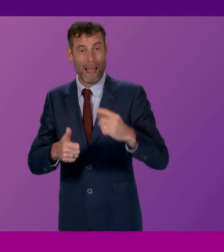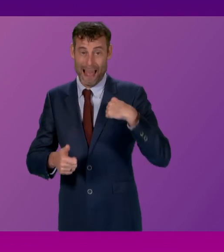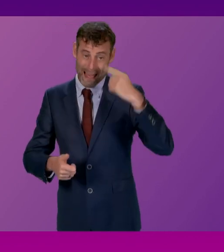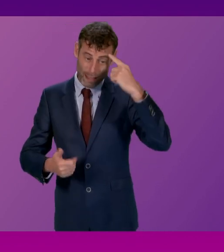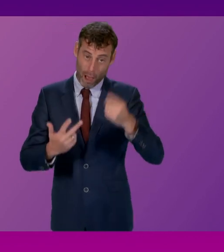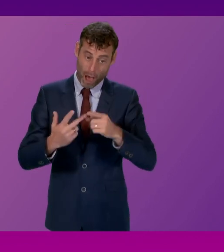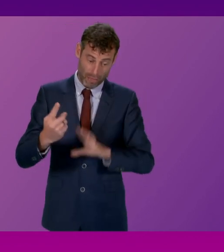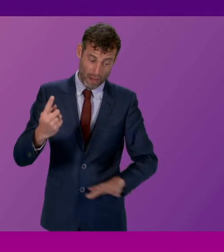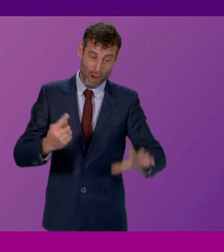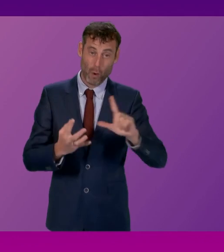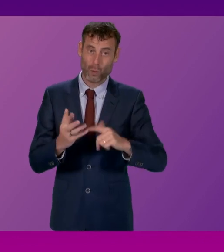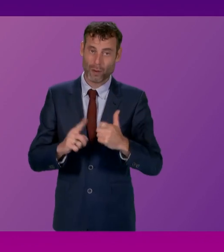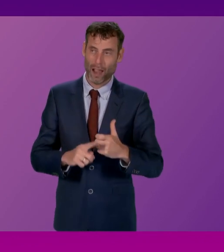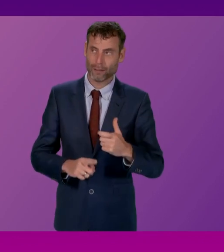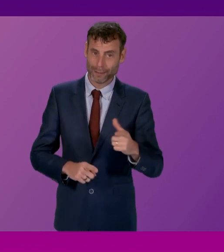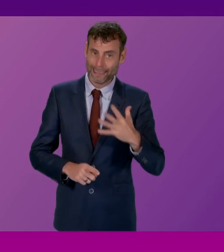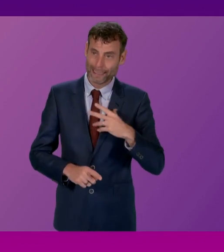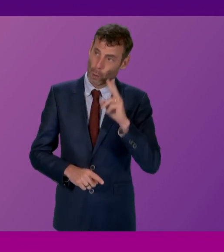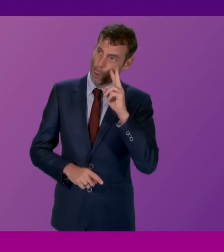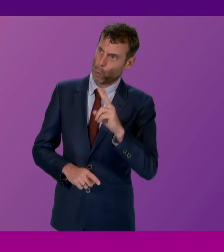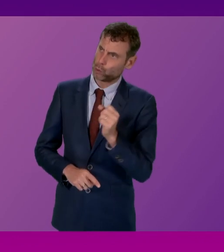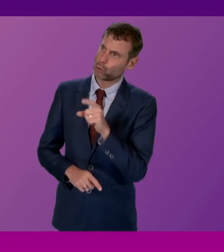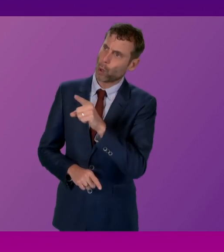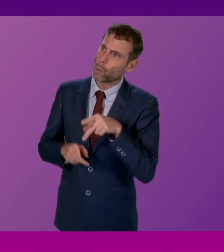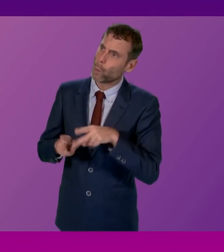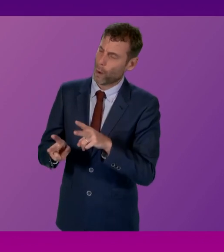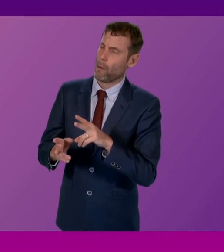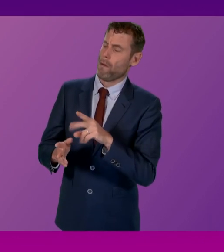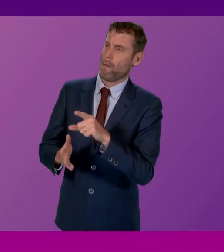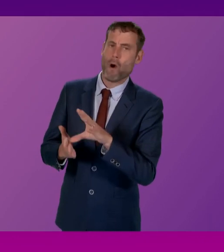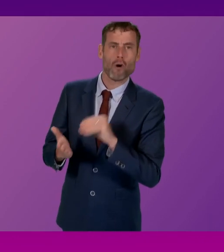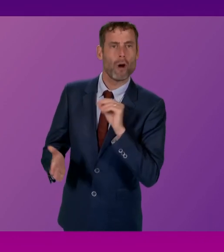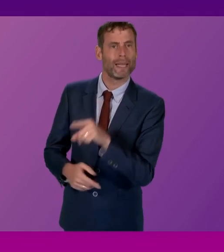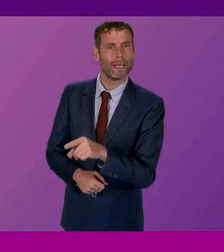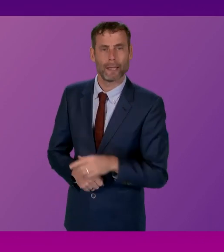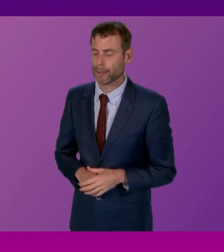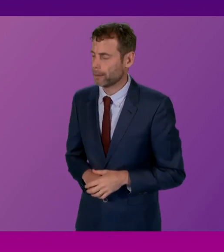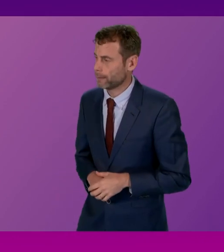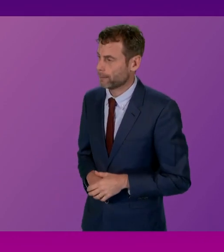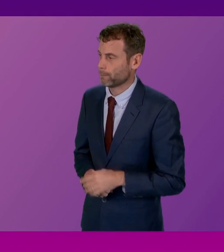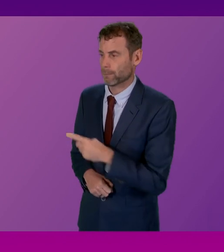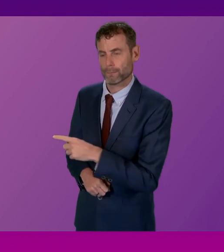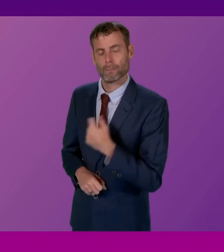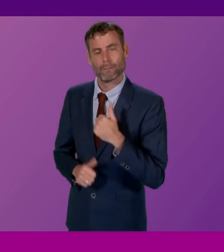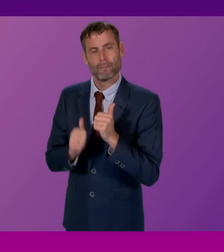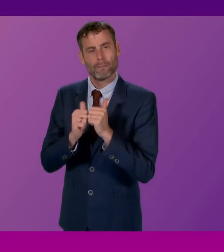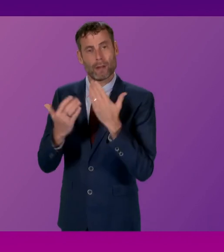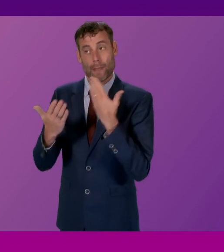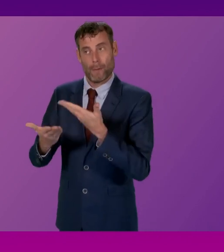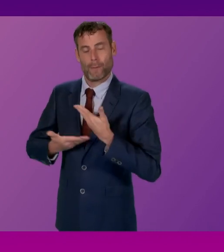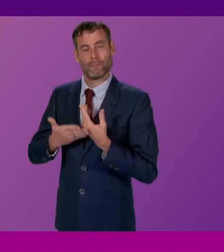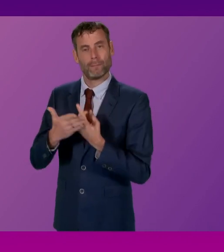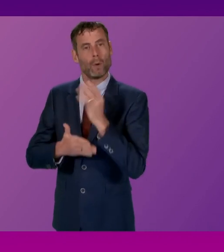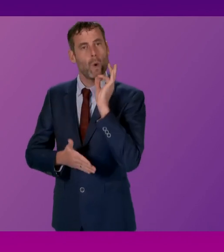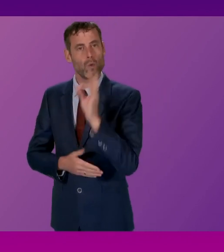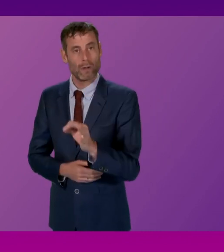follow Scotland's lead. Martin Whitfield. I'm very, I'm very grateful, presiding officer. The